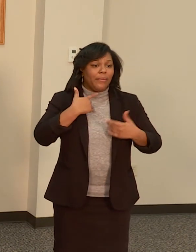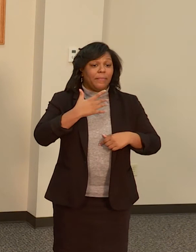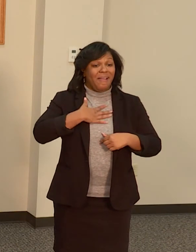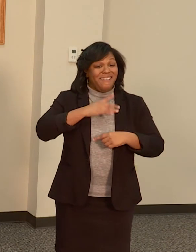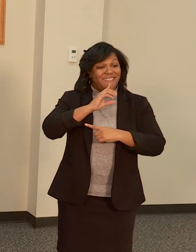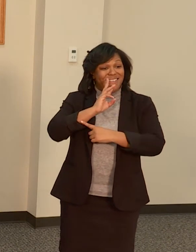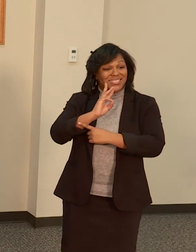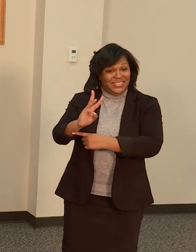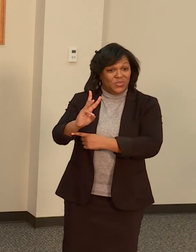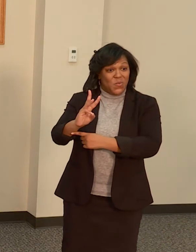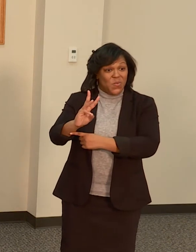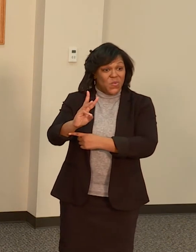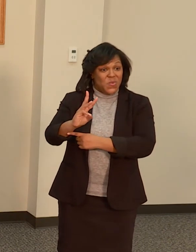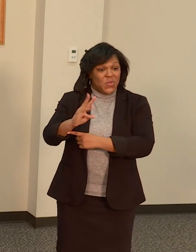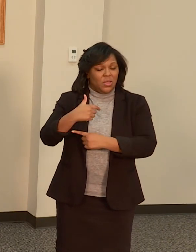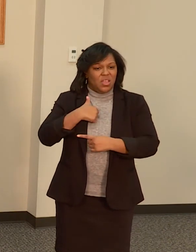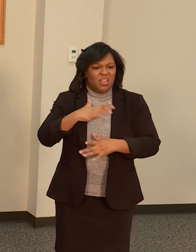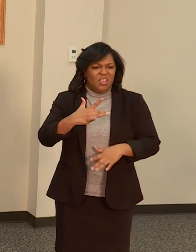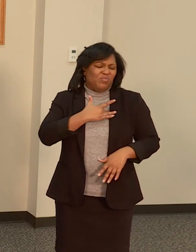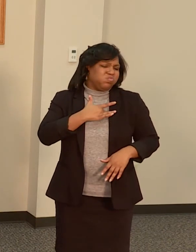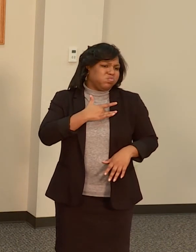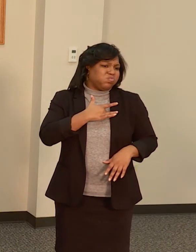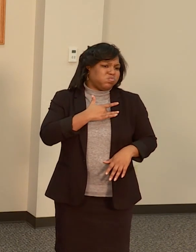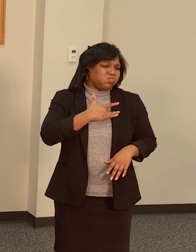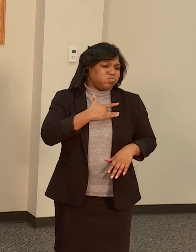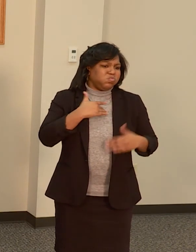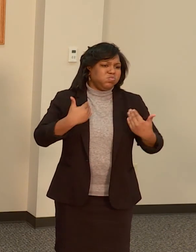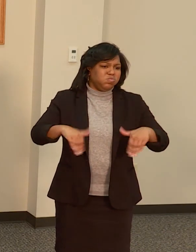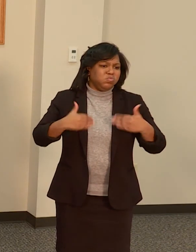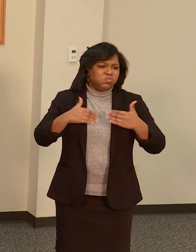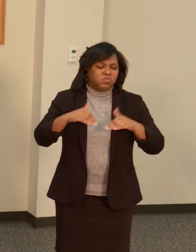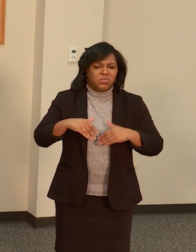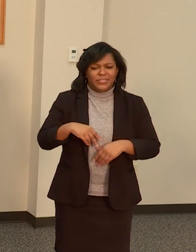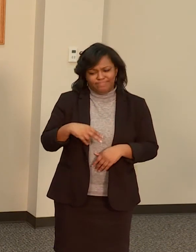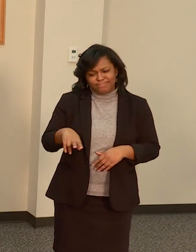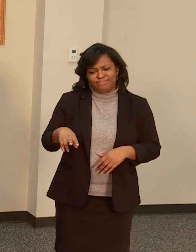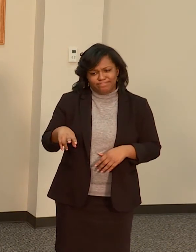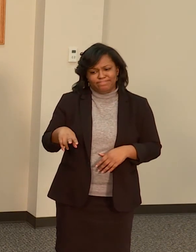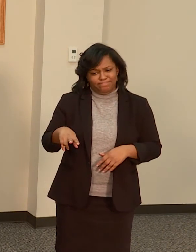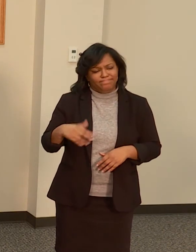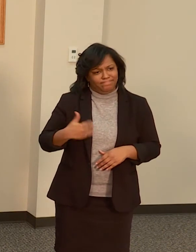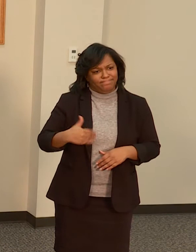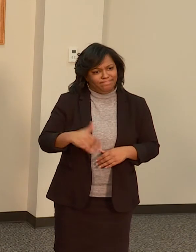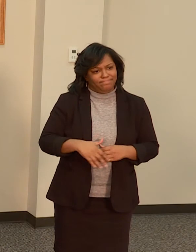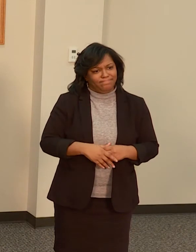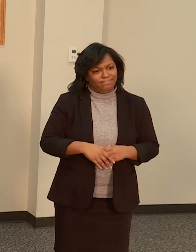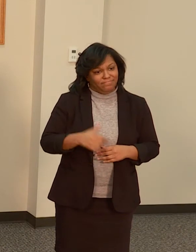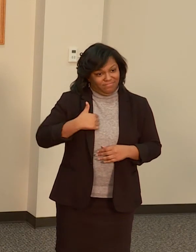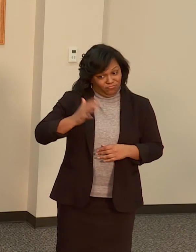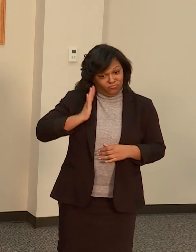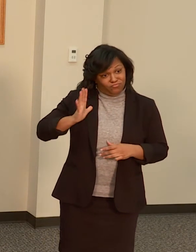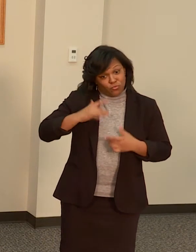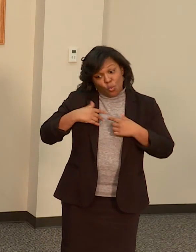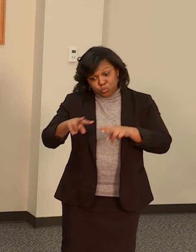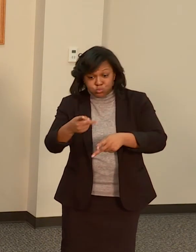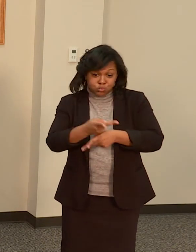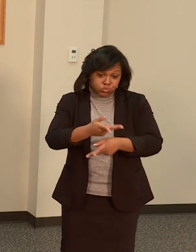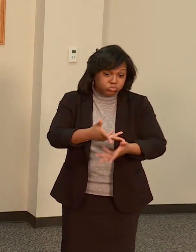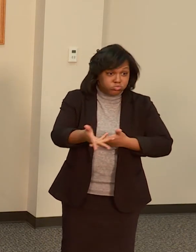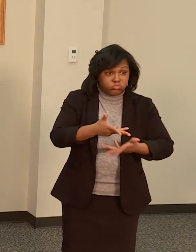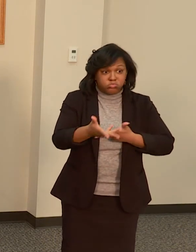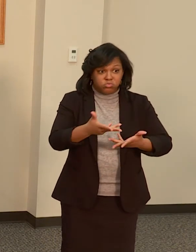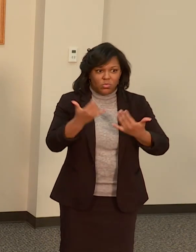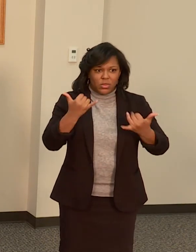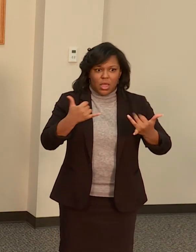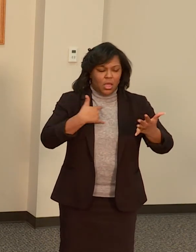reach my low point and I was not that attentive and responsive parent that I used to be because I was working tirelessly to provide a